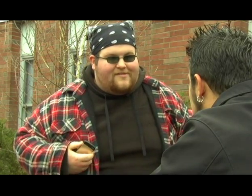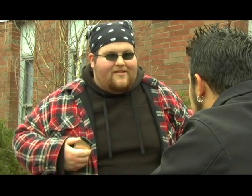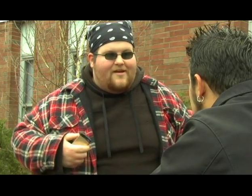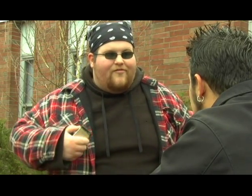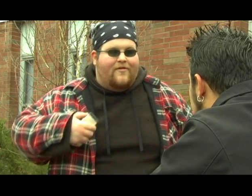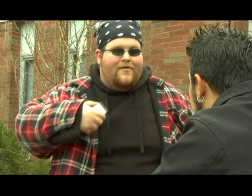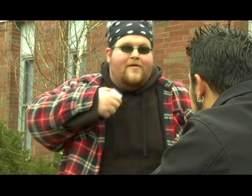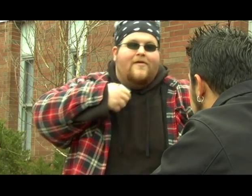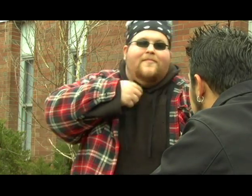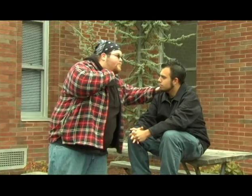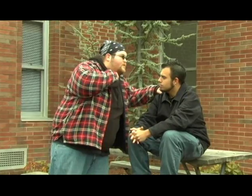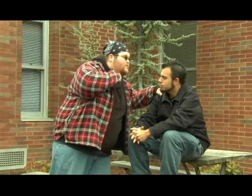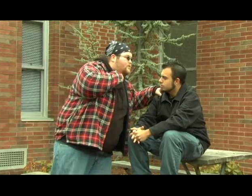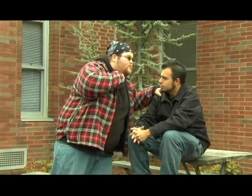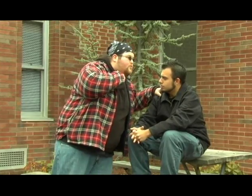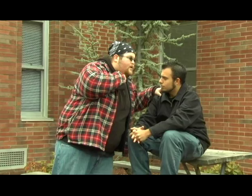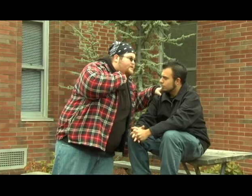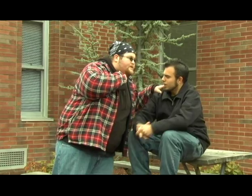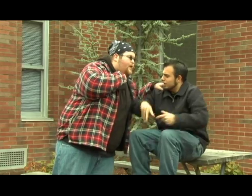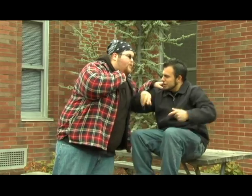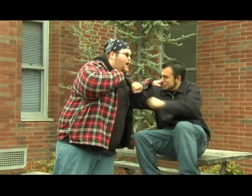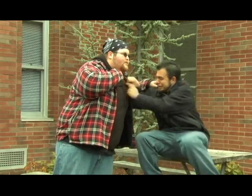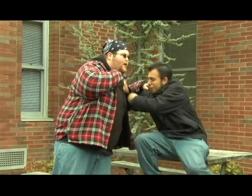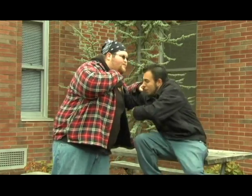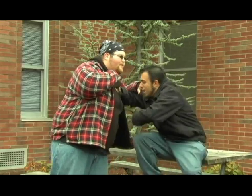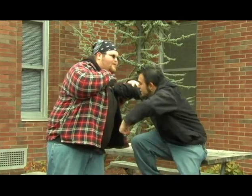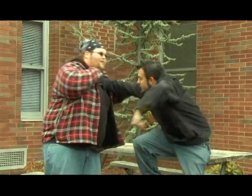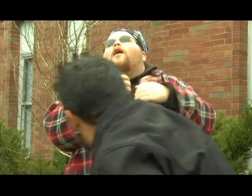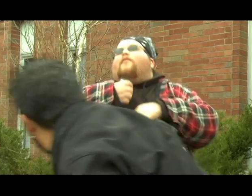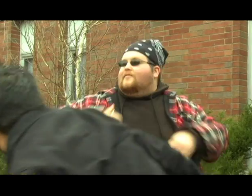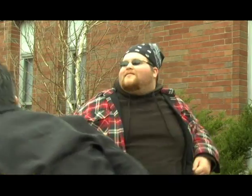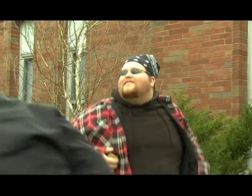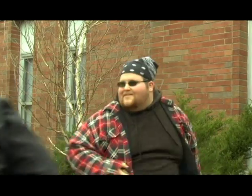rest of your life? Why yelling at me?